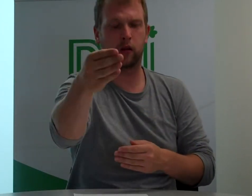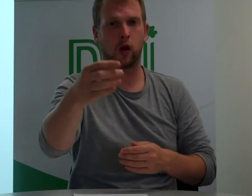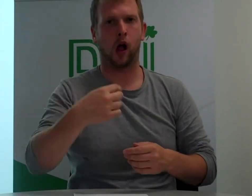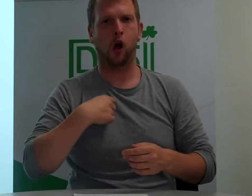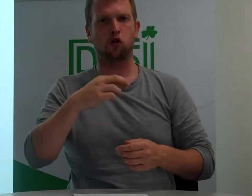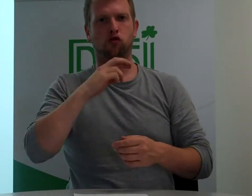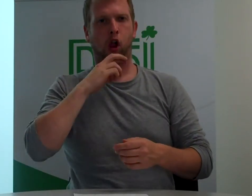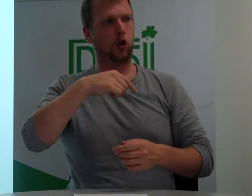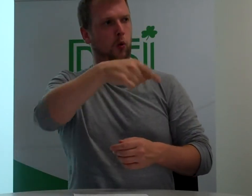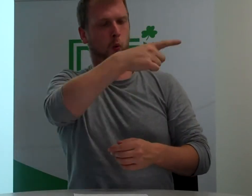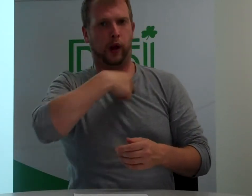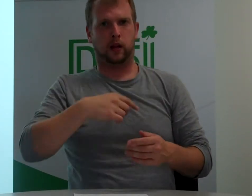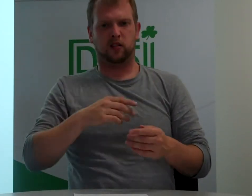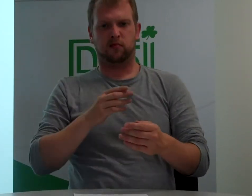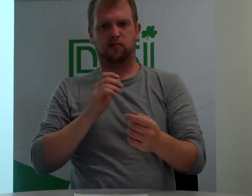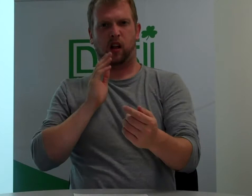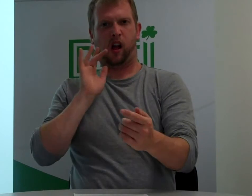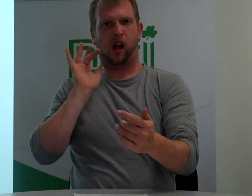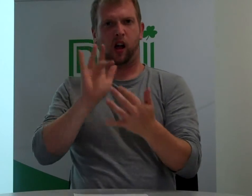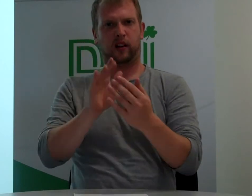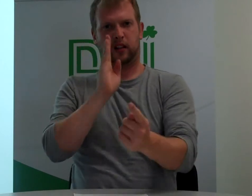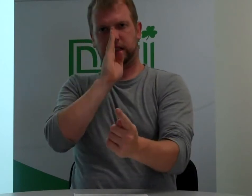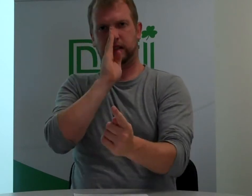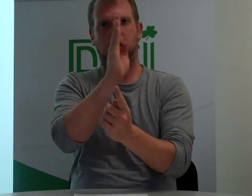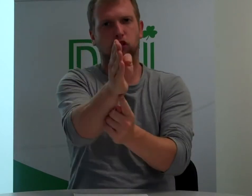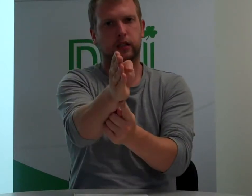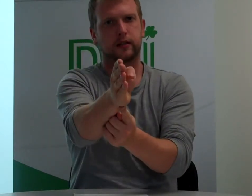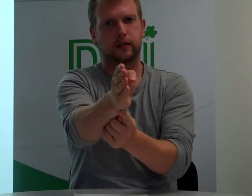I'm sorry. I don't know, so.